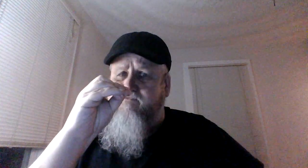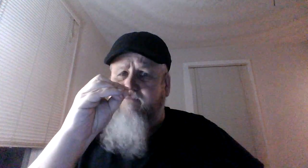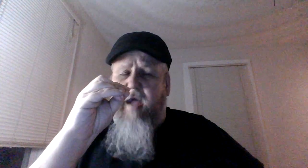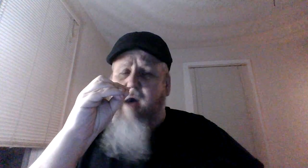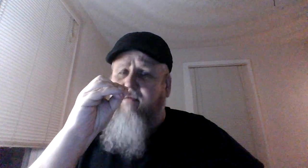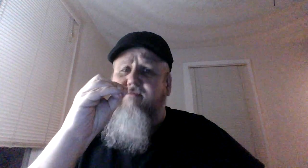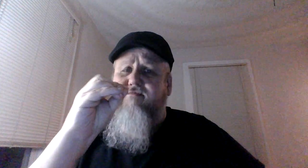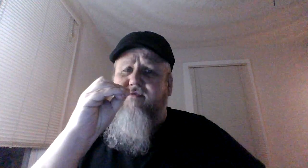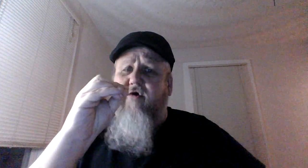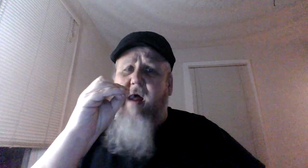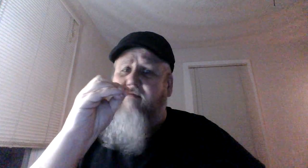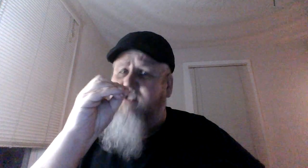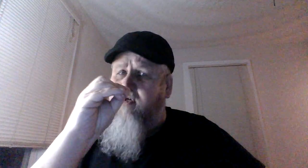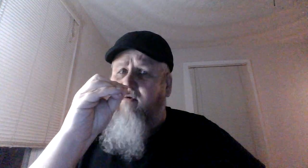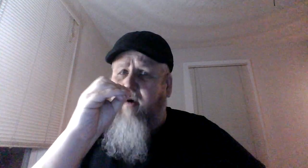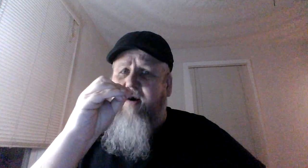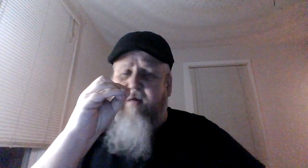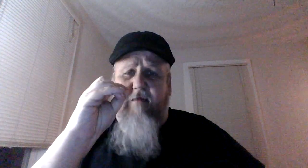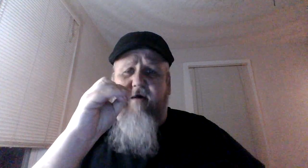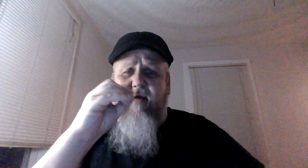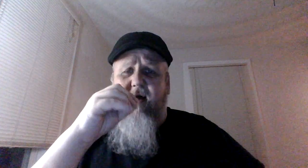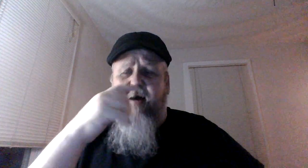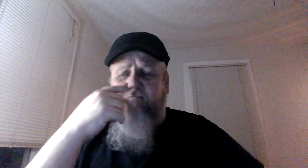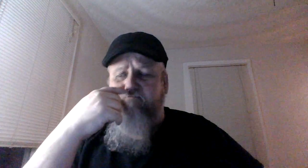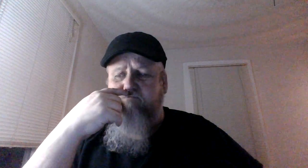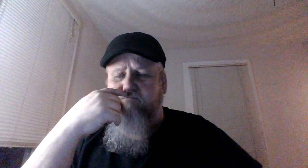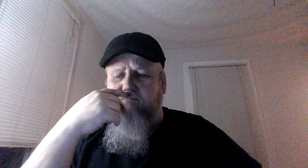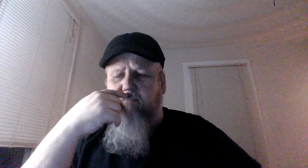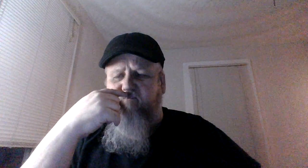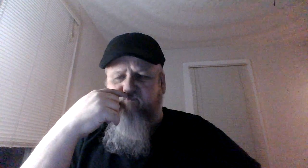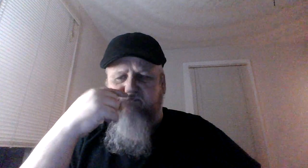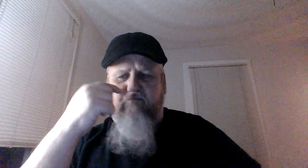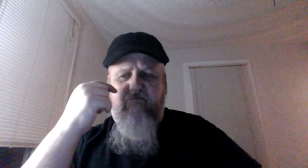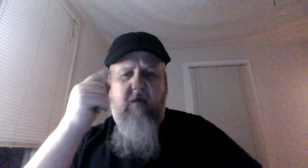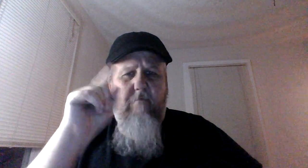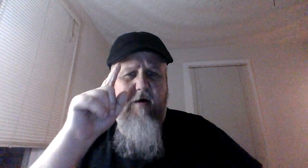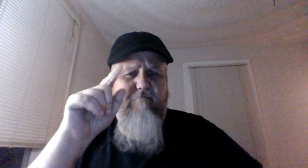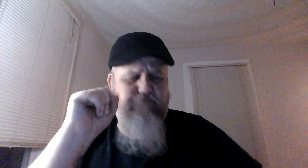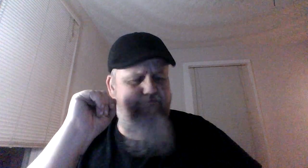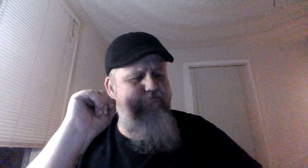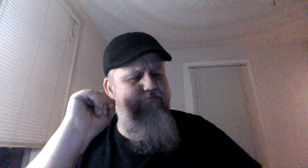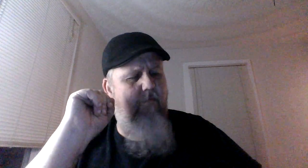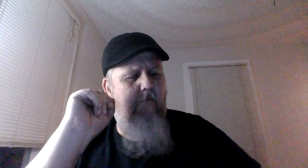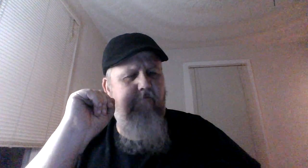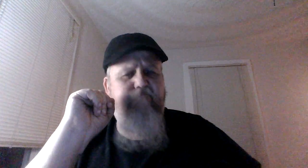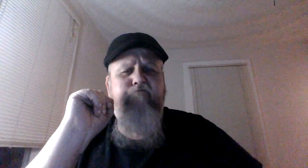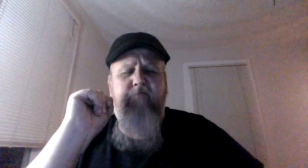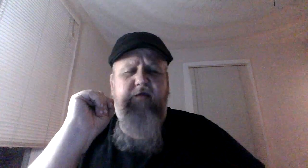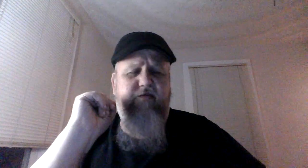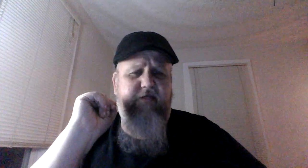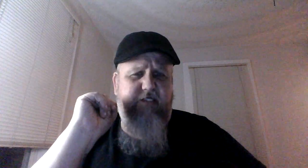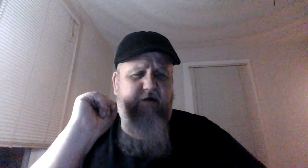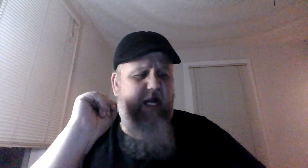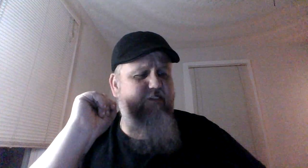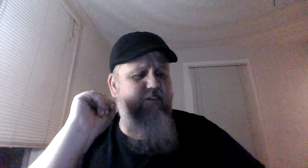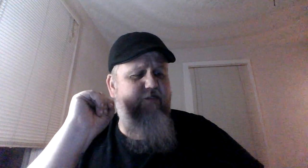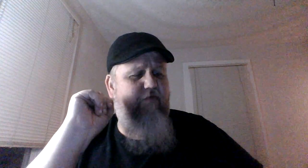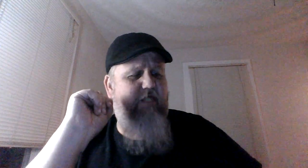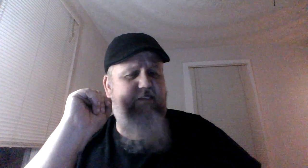I would I was a little worried I'm not gonna lie but these are actually surprisingly